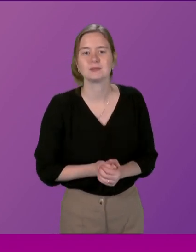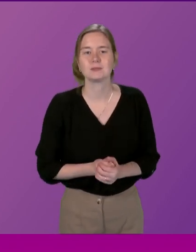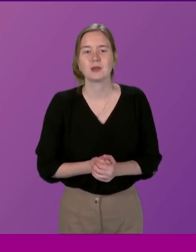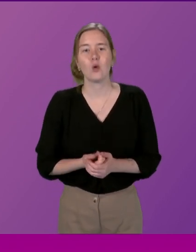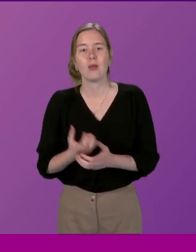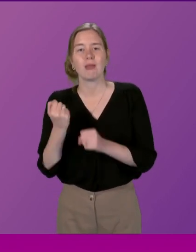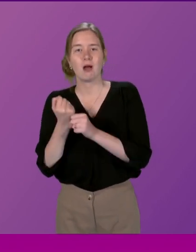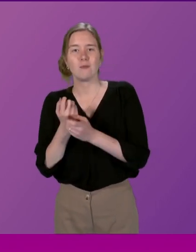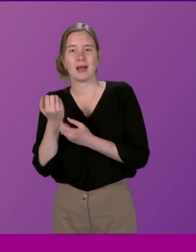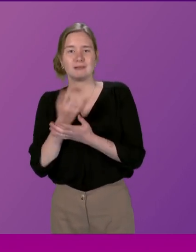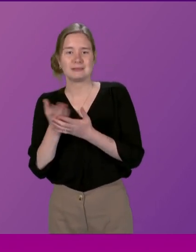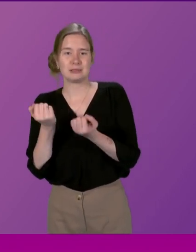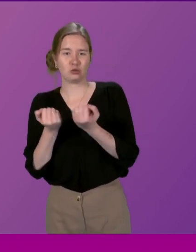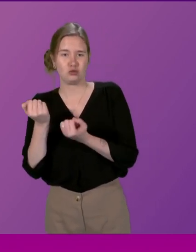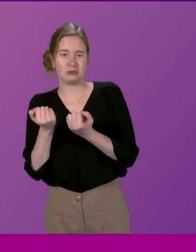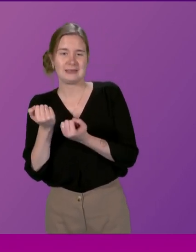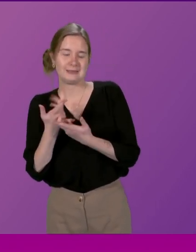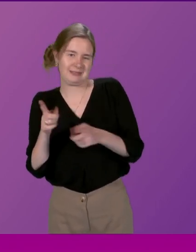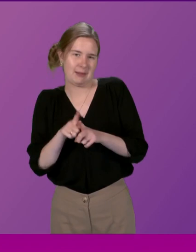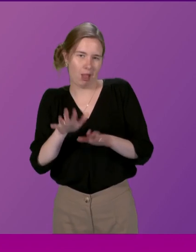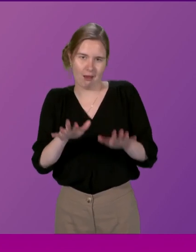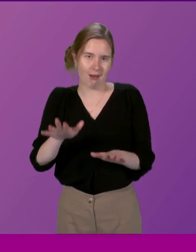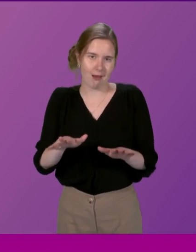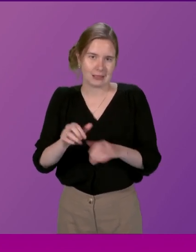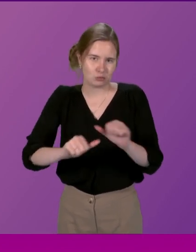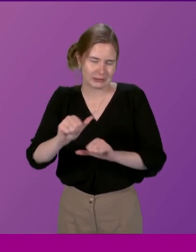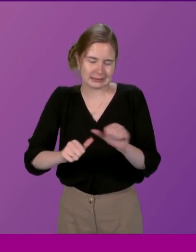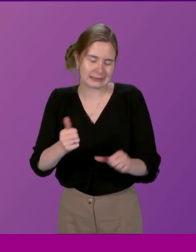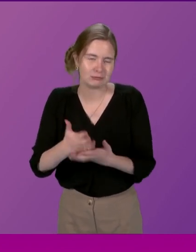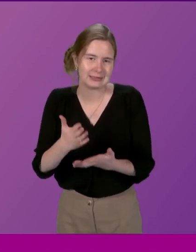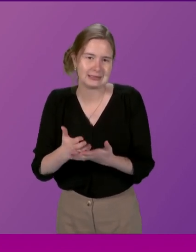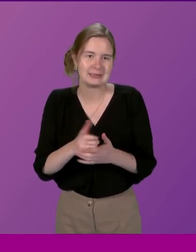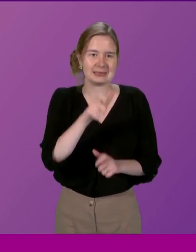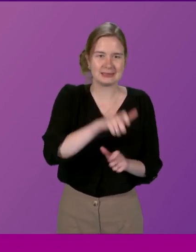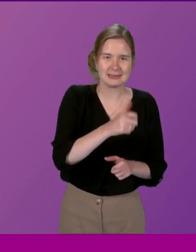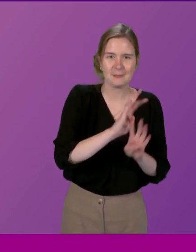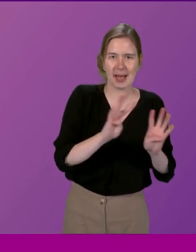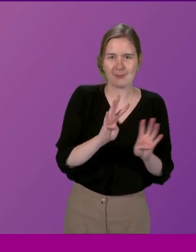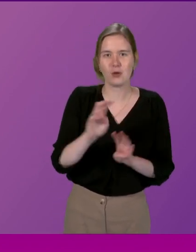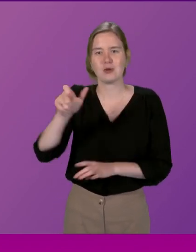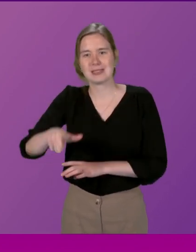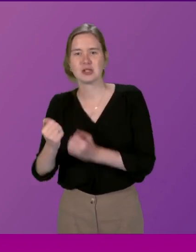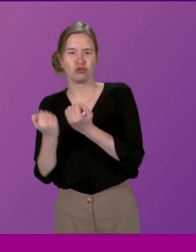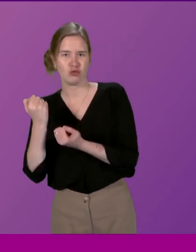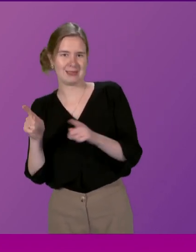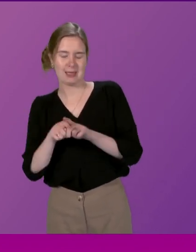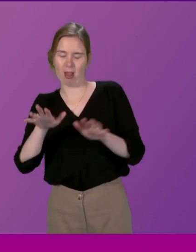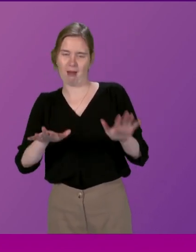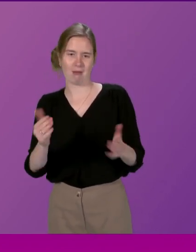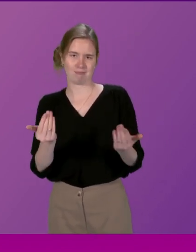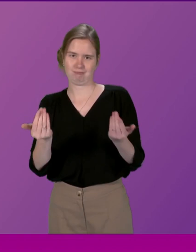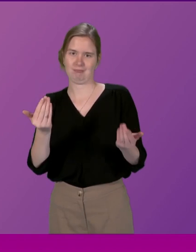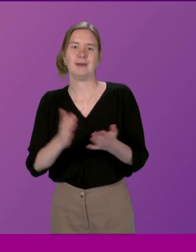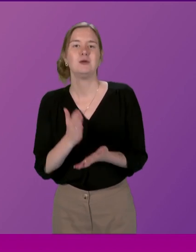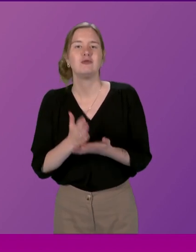which, just for clarity, are effectively the same thing, the citizens' panels or the citizens' jury, the President and Officer. But it's also